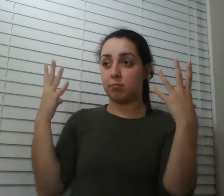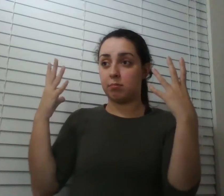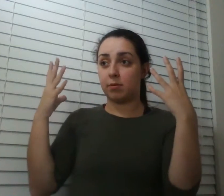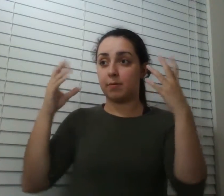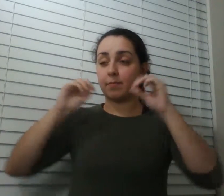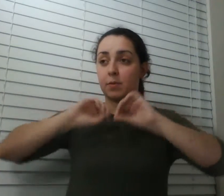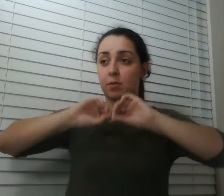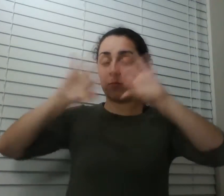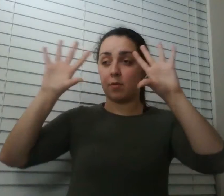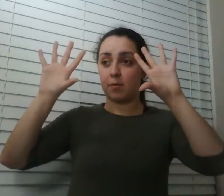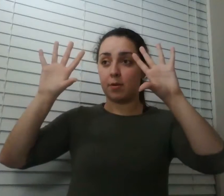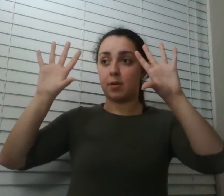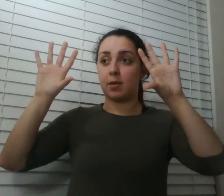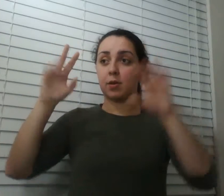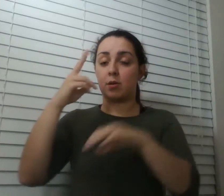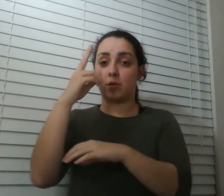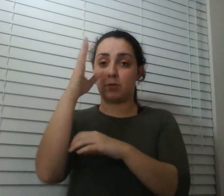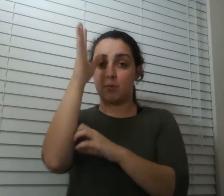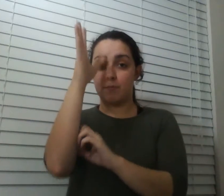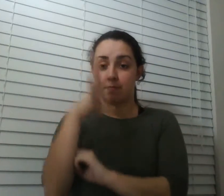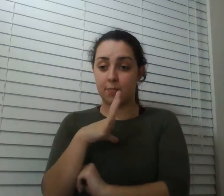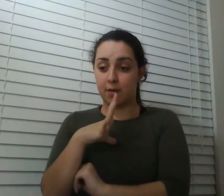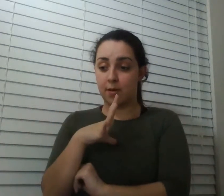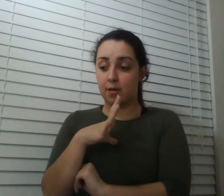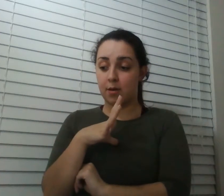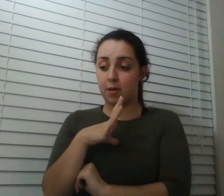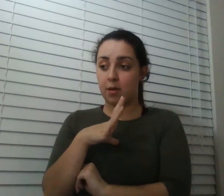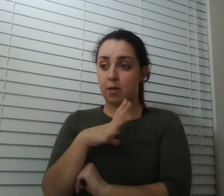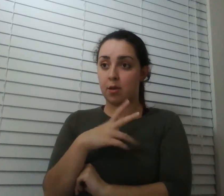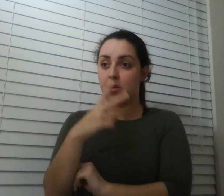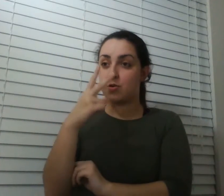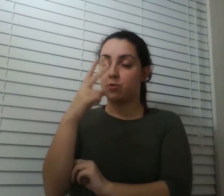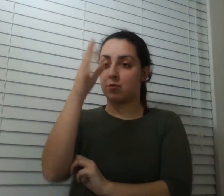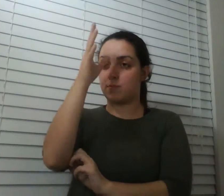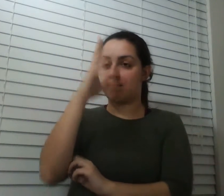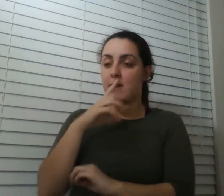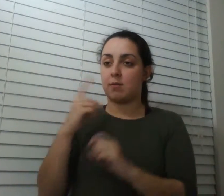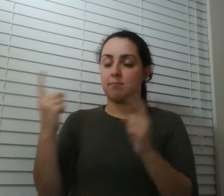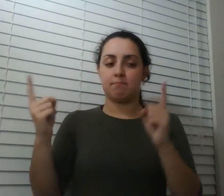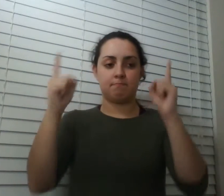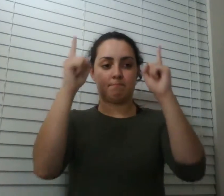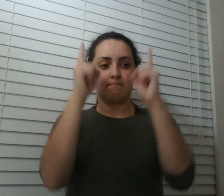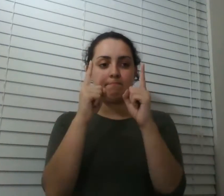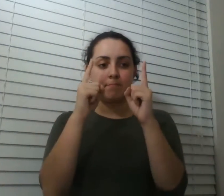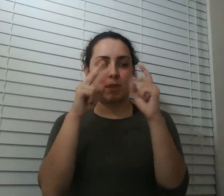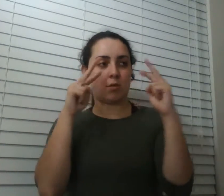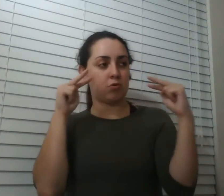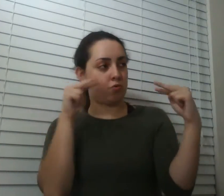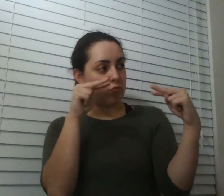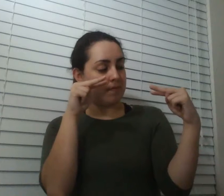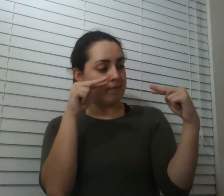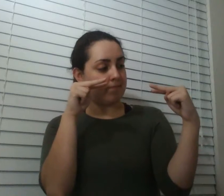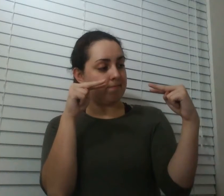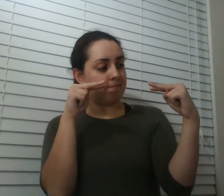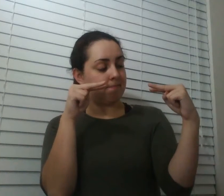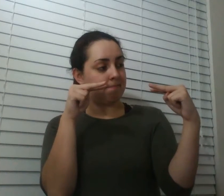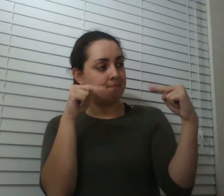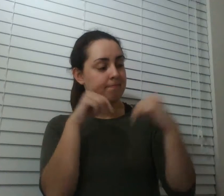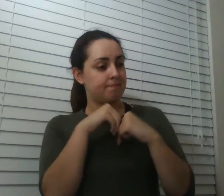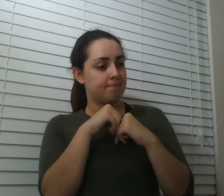there's two guys on stage just looking at each other and it looks like they just suddenly woken up and have no idea who